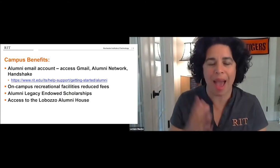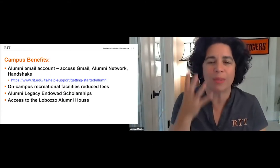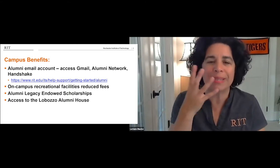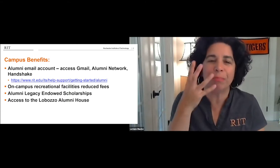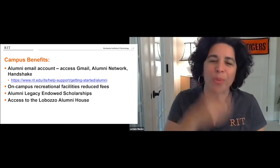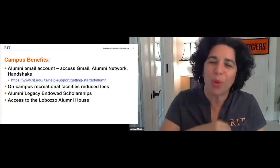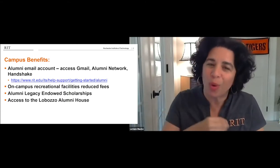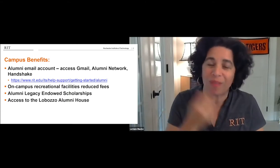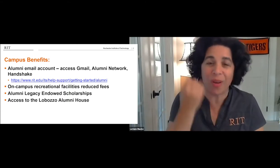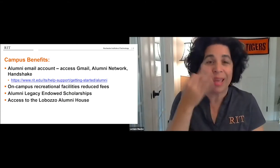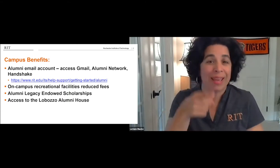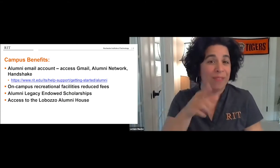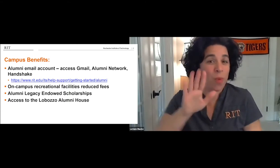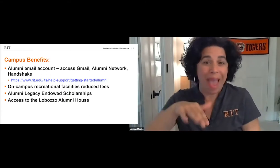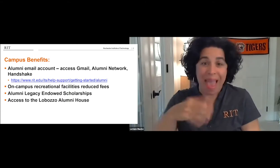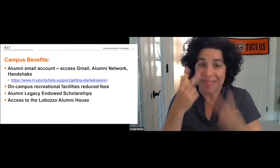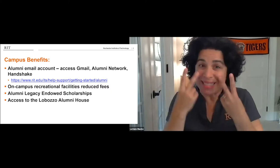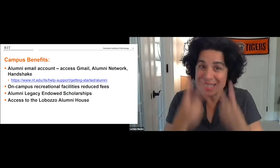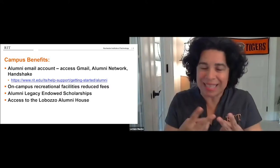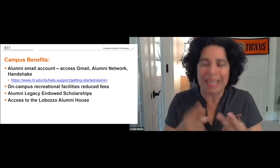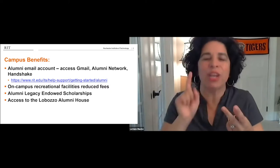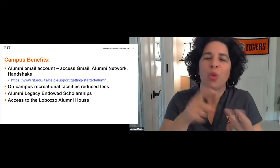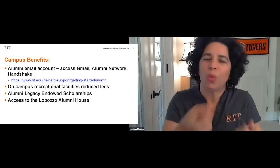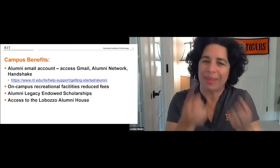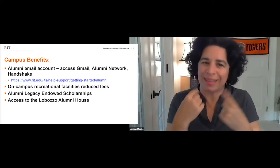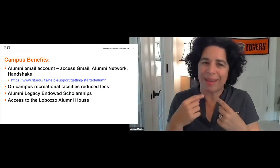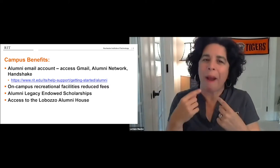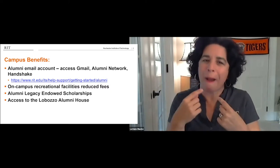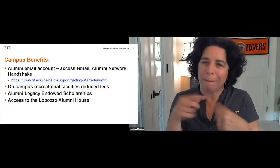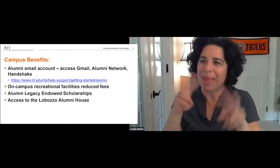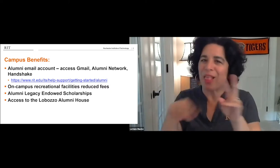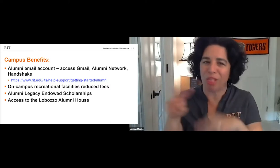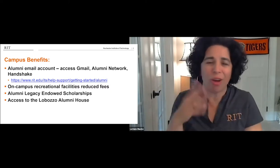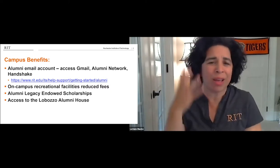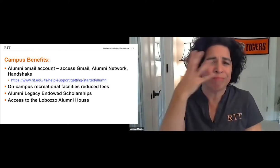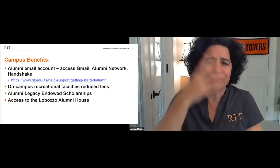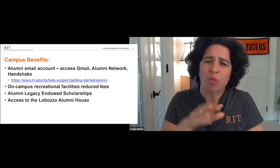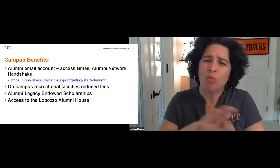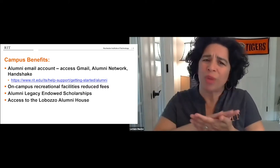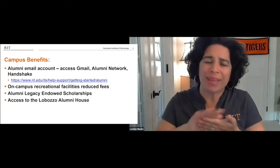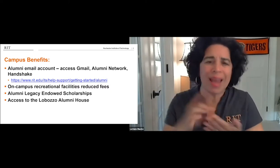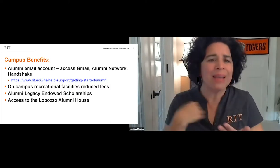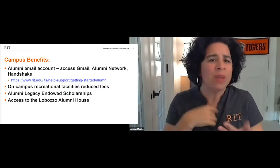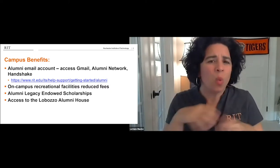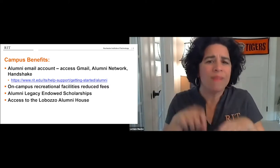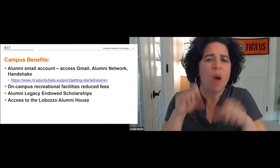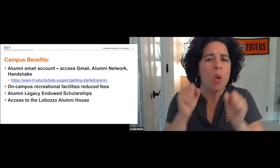here is the Lobozzo Alumni House. If you haven't seen it yet, you need to come to campus and take a look around.